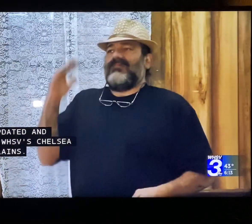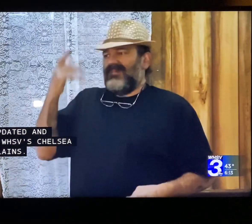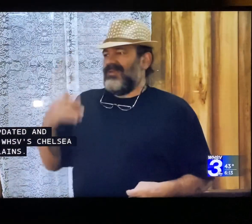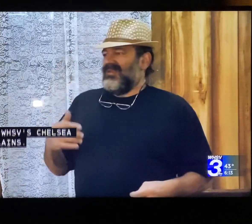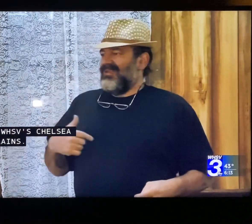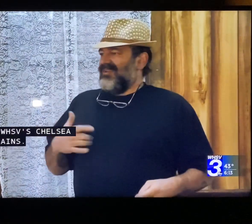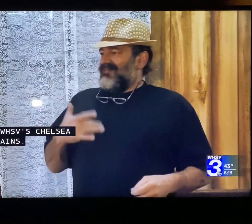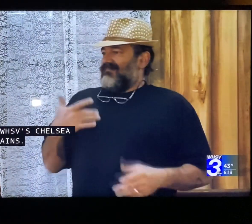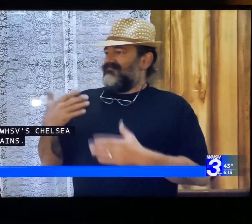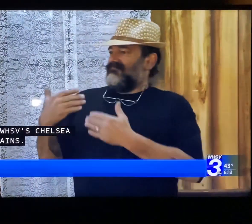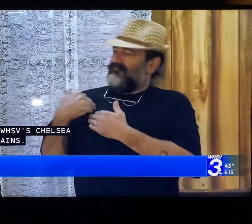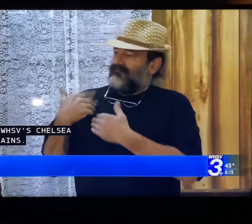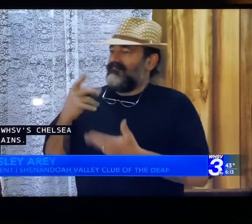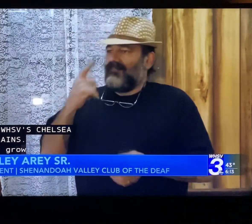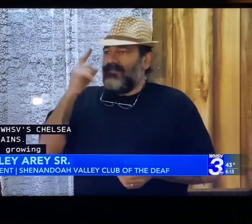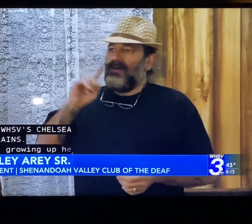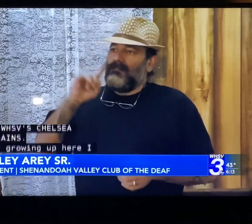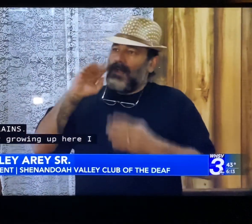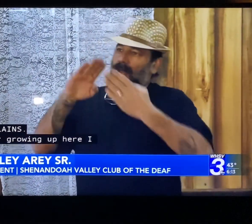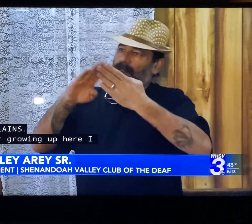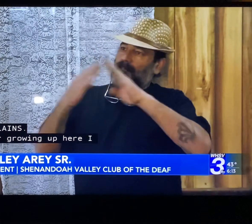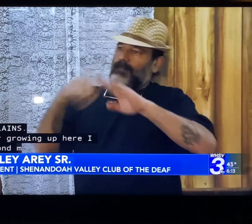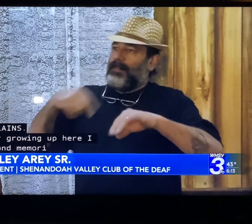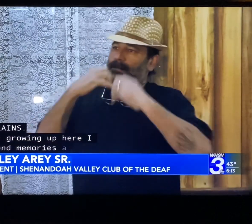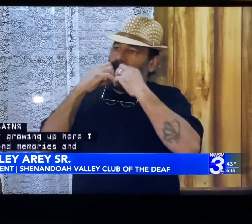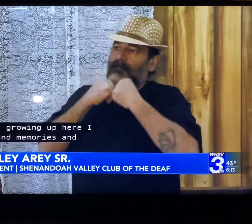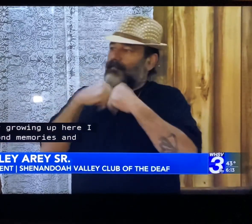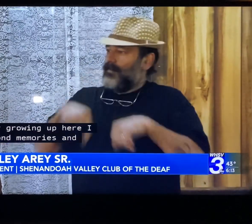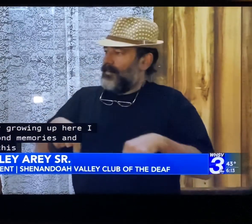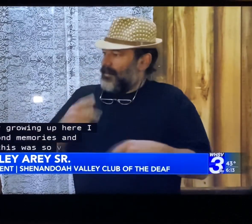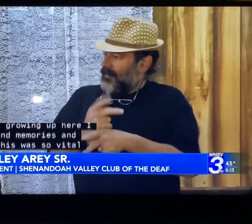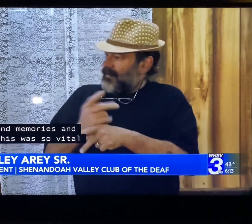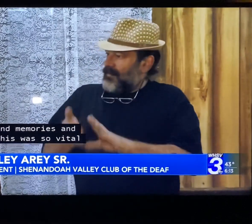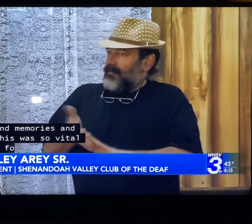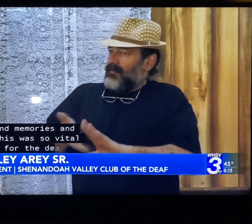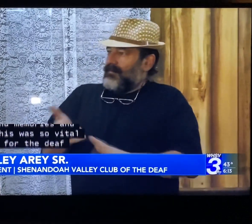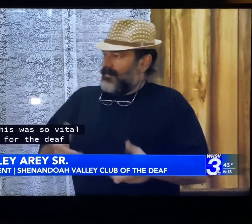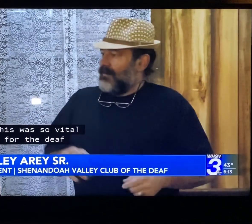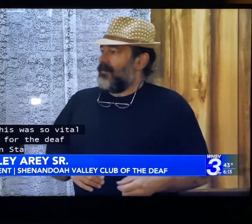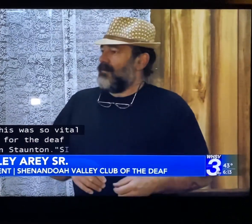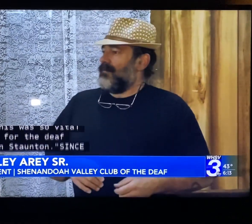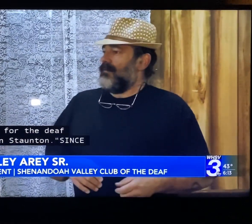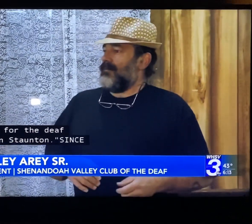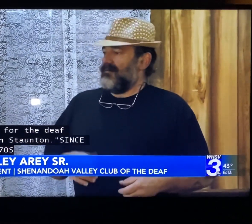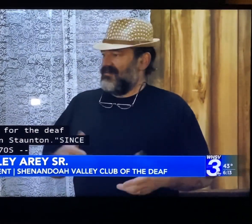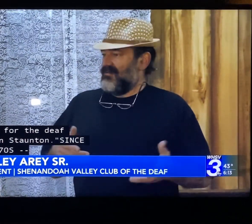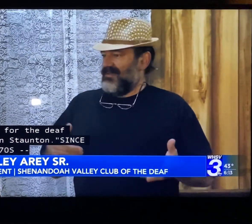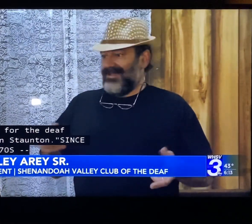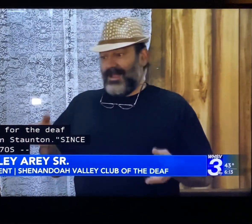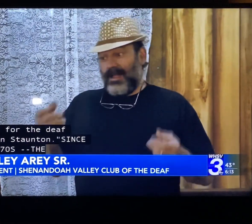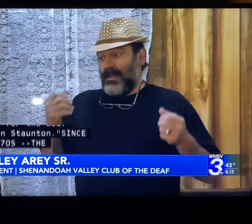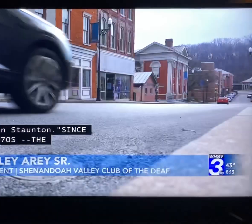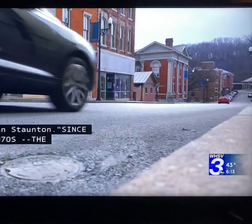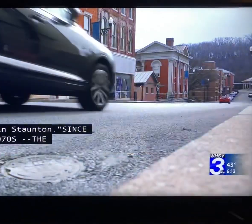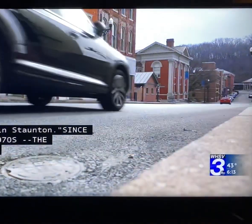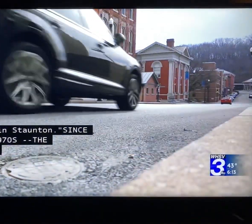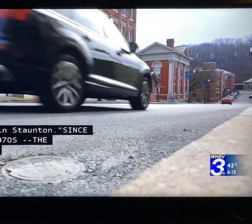I remember growing up here I have very fond memories and feel like this was so vital and central for the deaf community in Stanton. Since the late